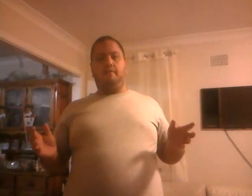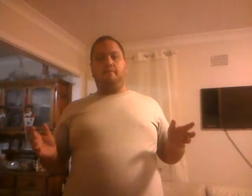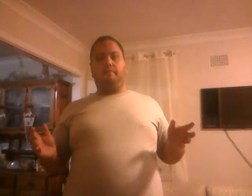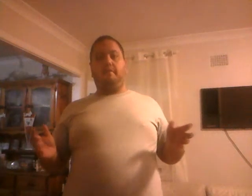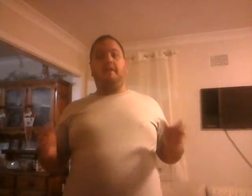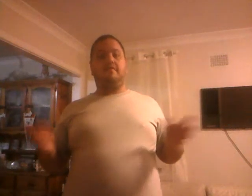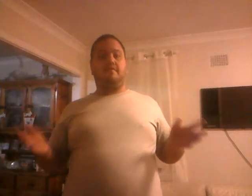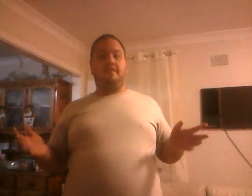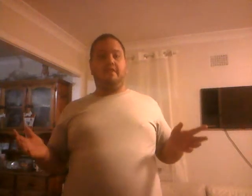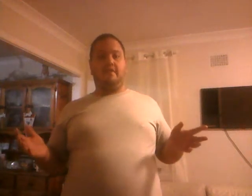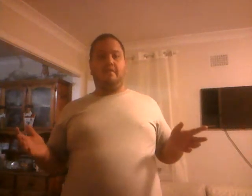er, less than,